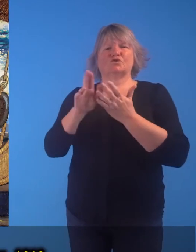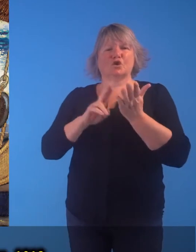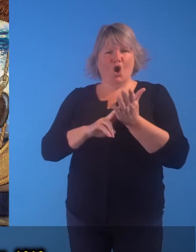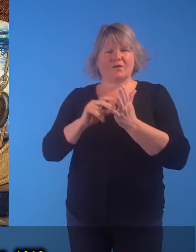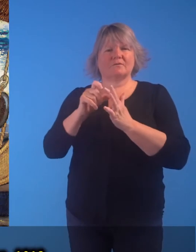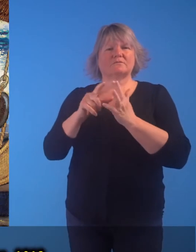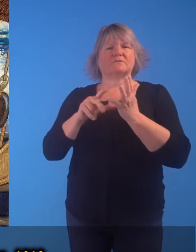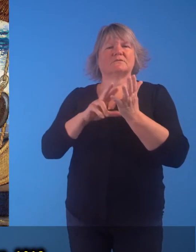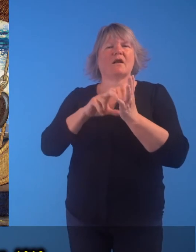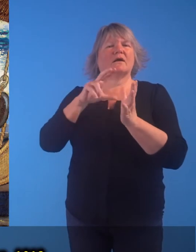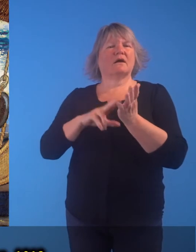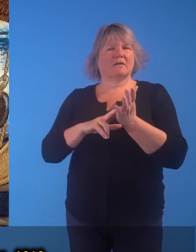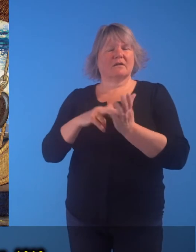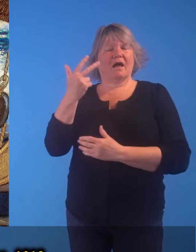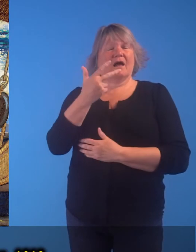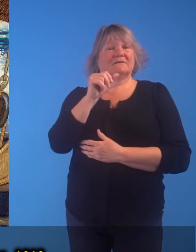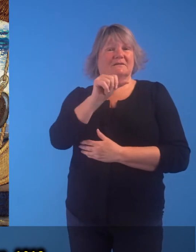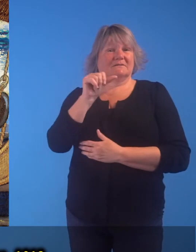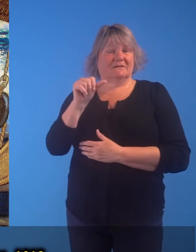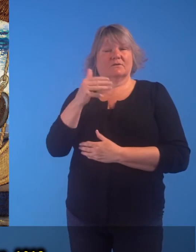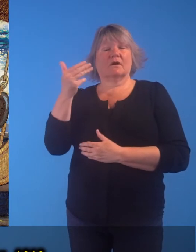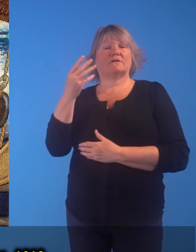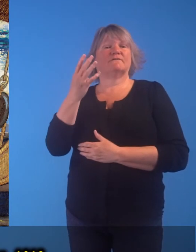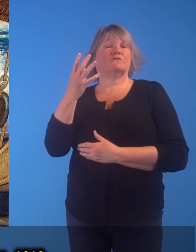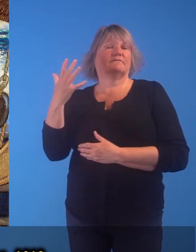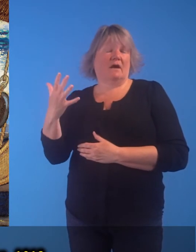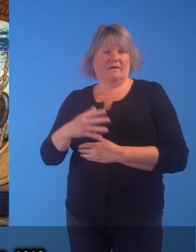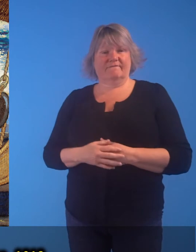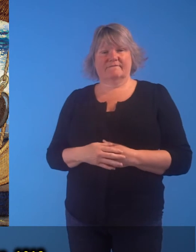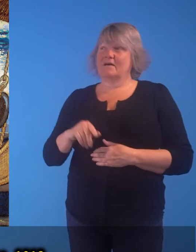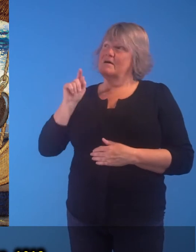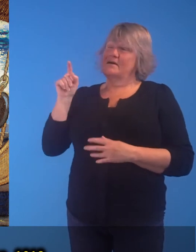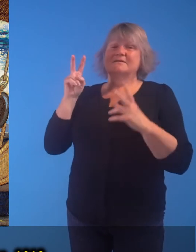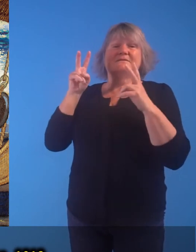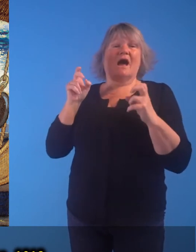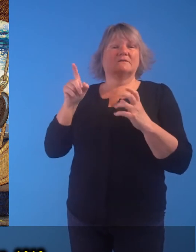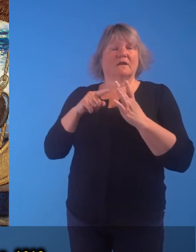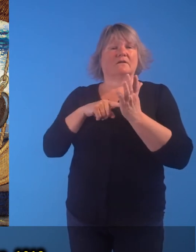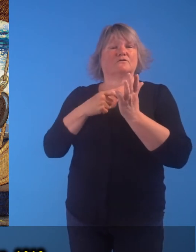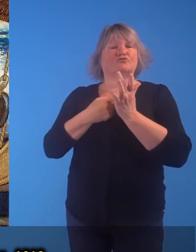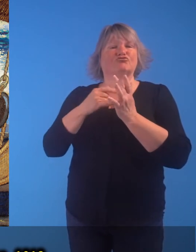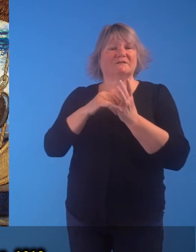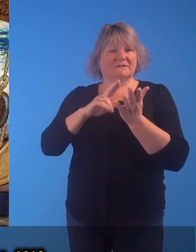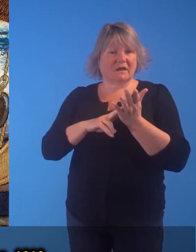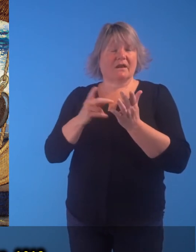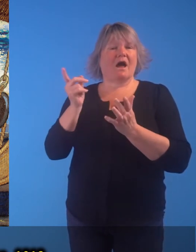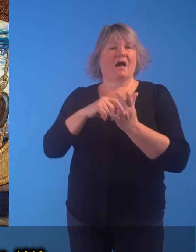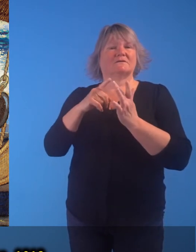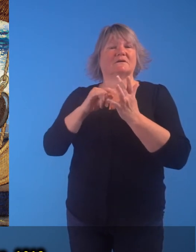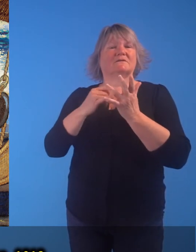John Duncan, 1866 to 1945. Tristan